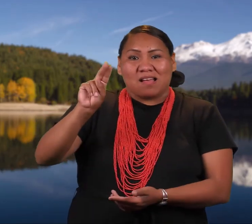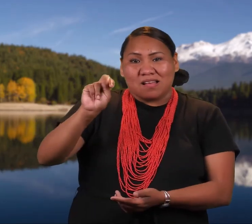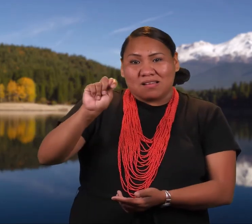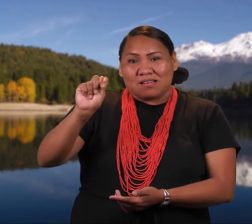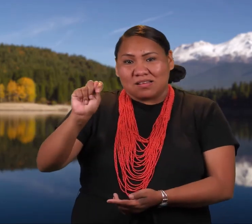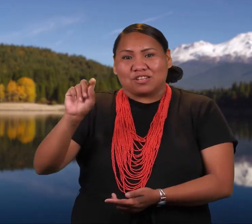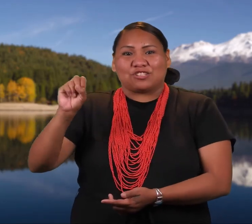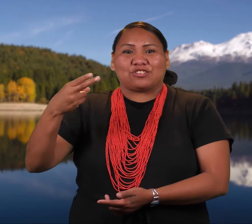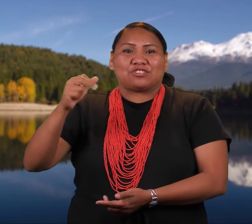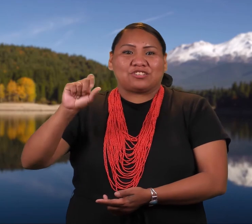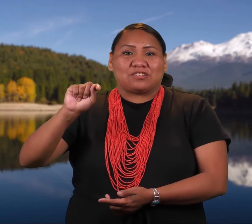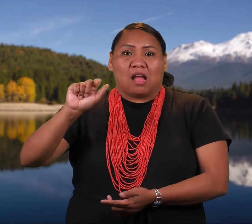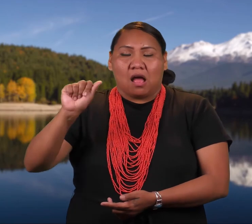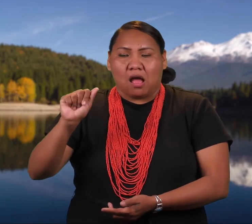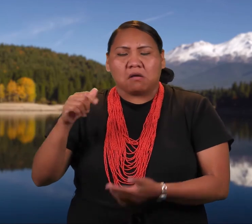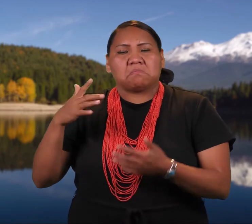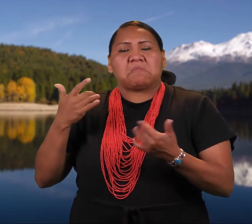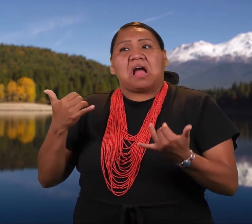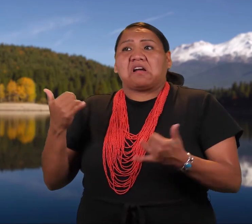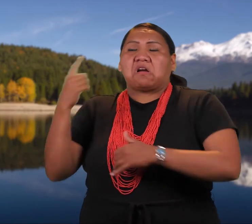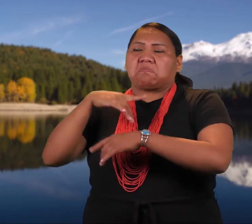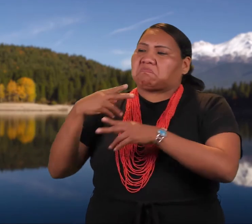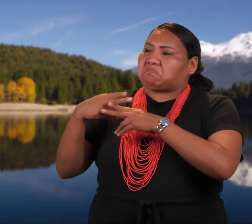It is called Little Mount Shasta